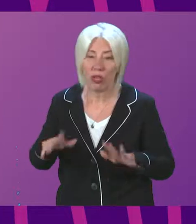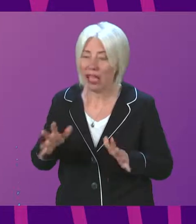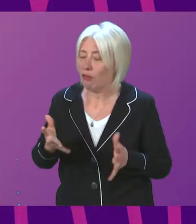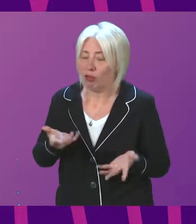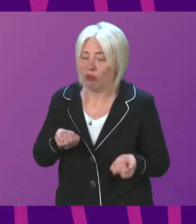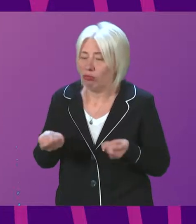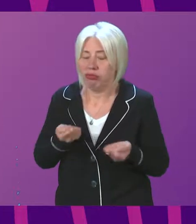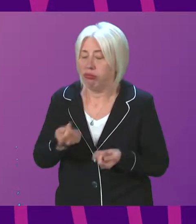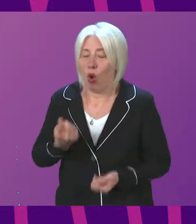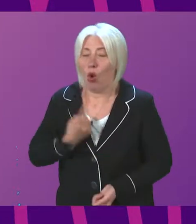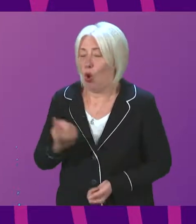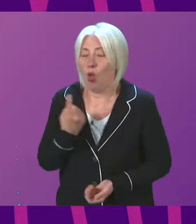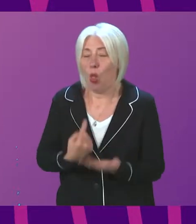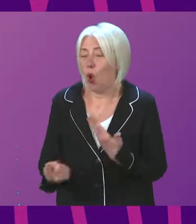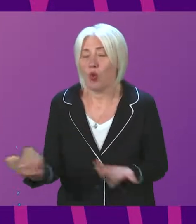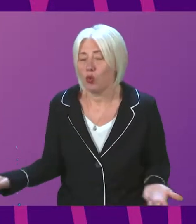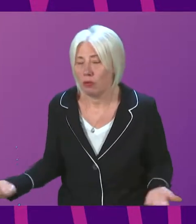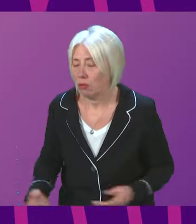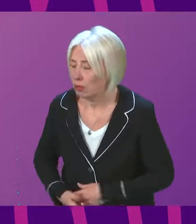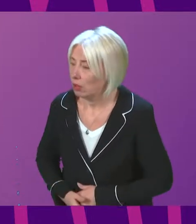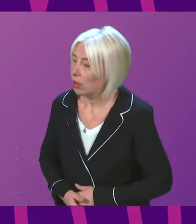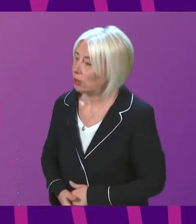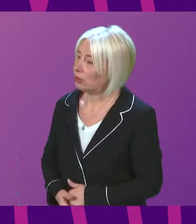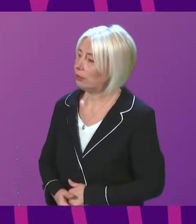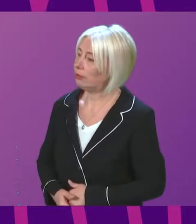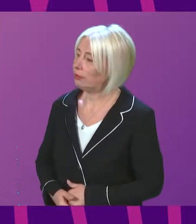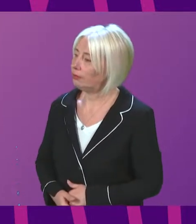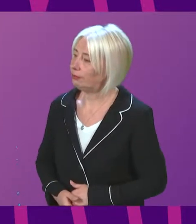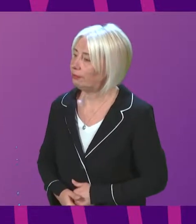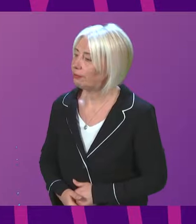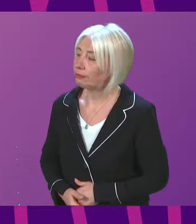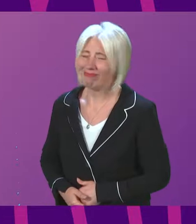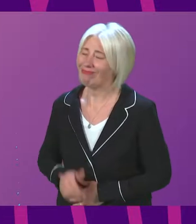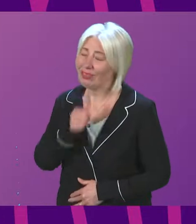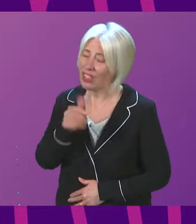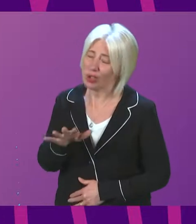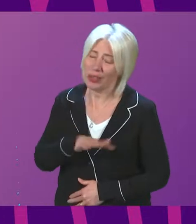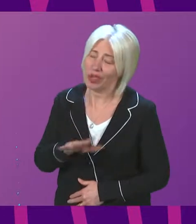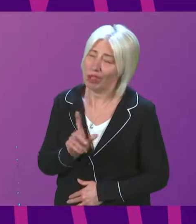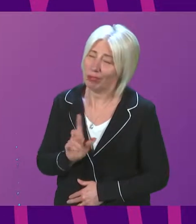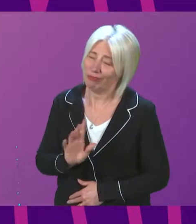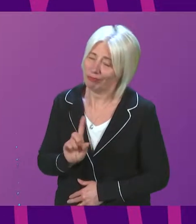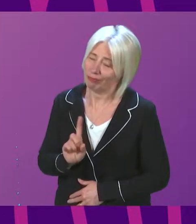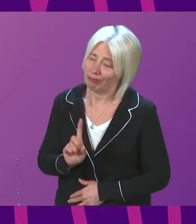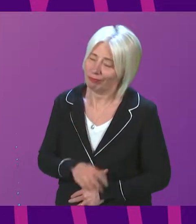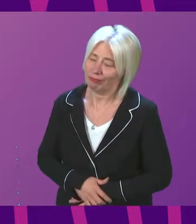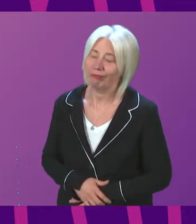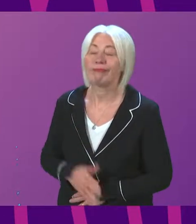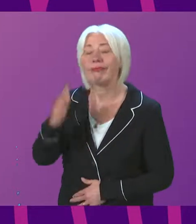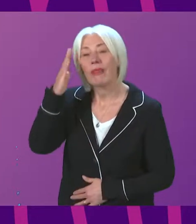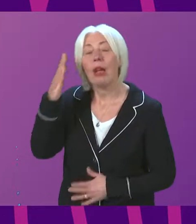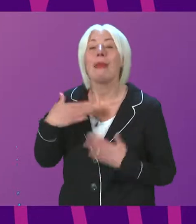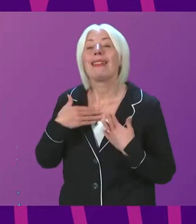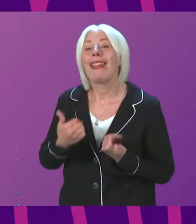the pieces on their own? First Minister. Well, that is not the case. Well, what we see with mental health treatment